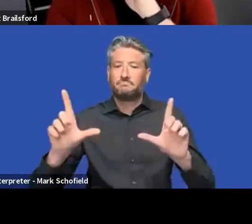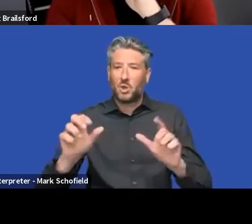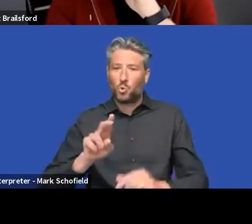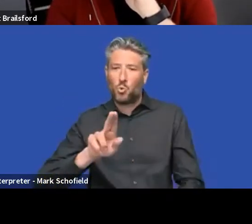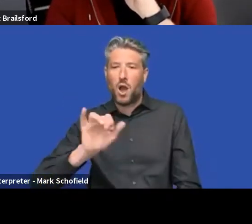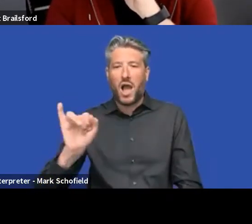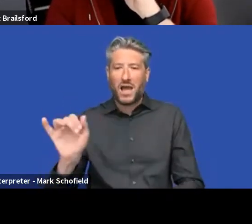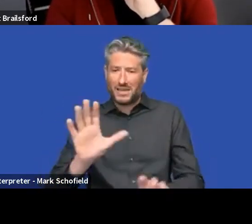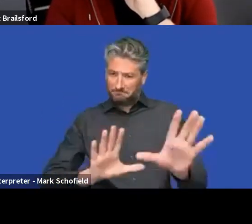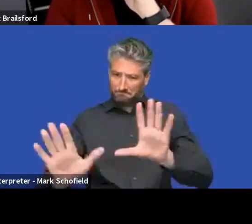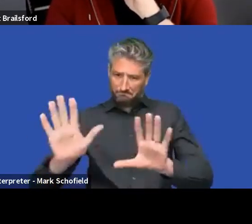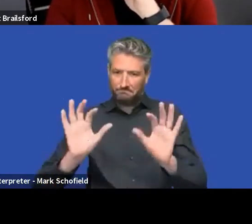needs.